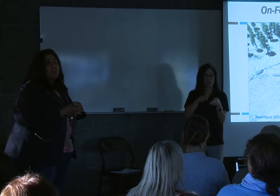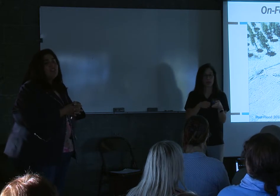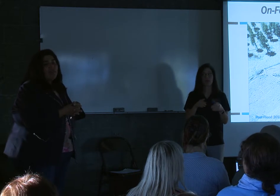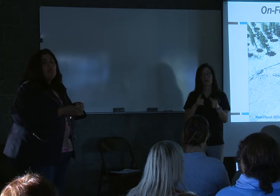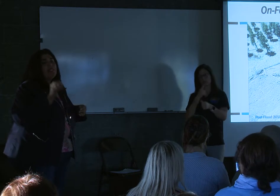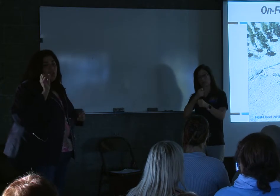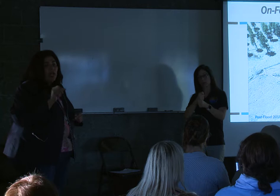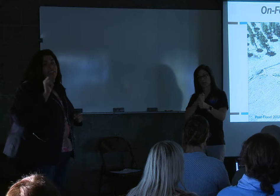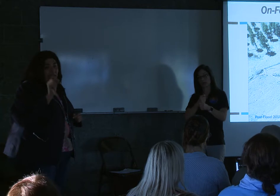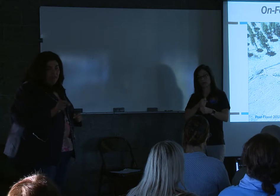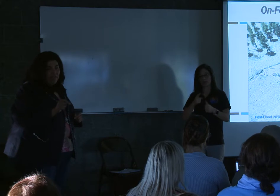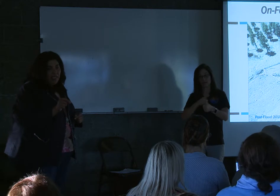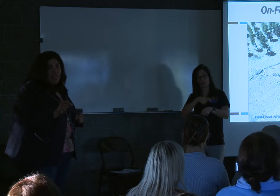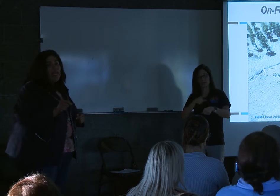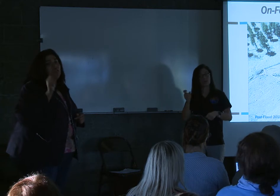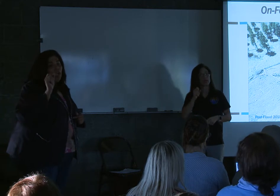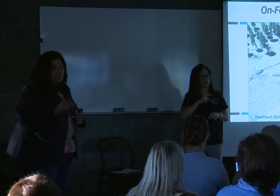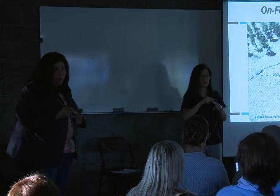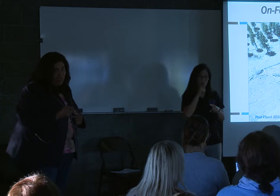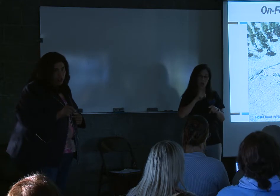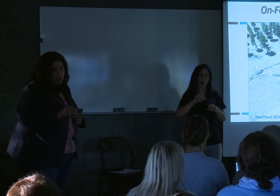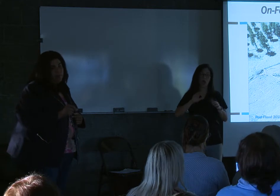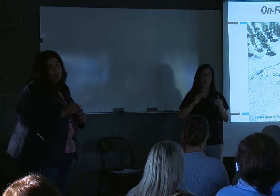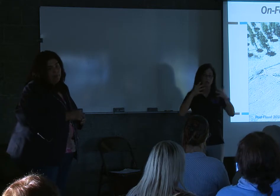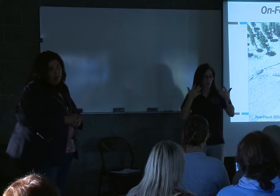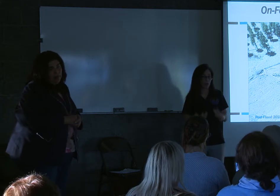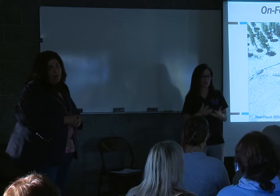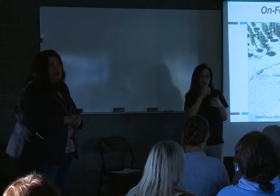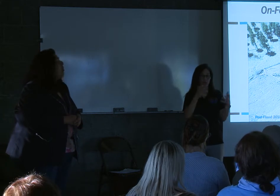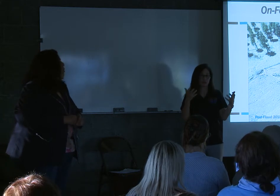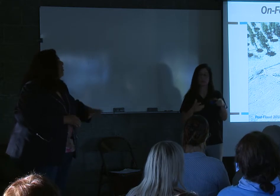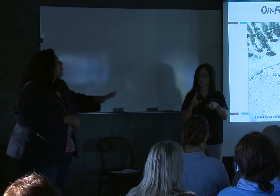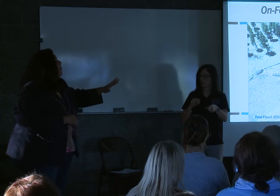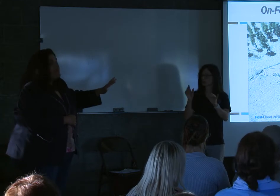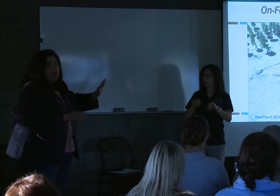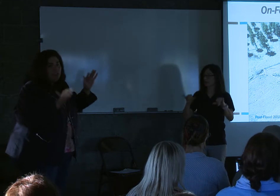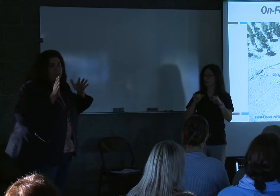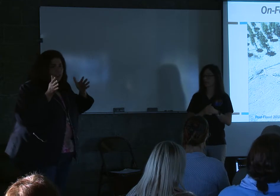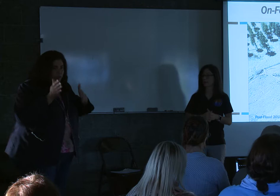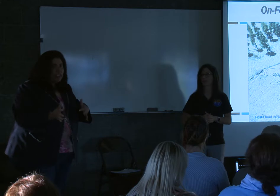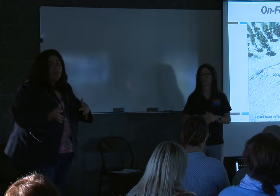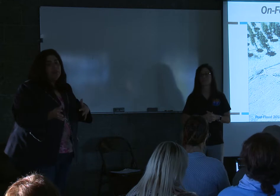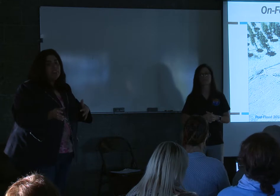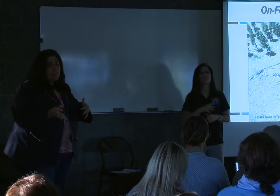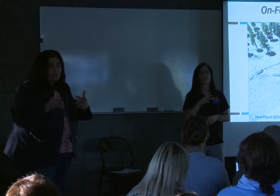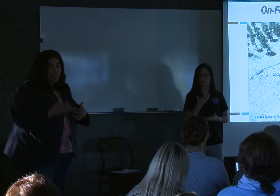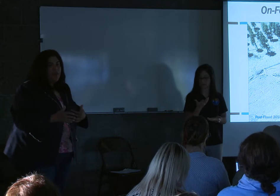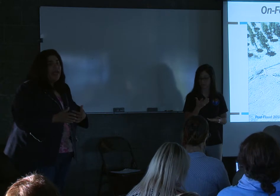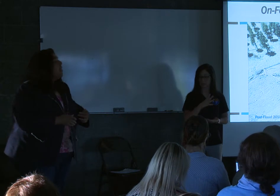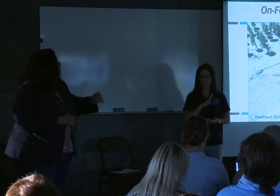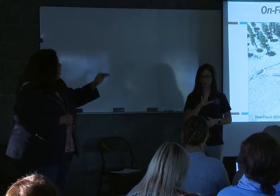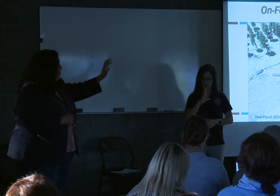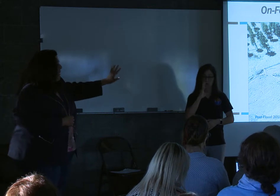first time. I understand that, but not as heavy and not as much. was the same. Okay, well, that was, that's your experience and I